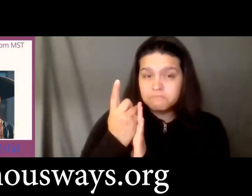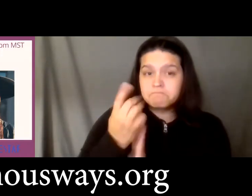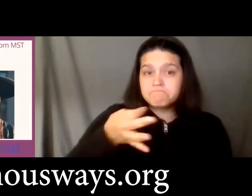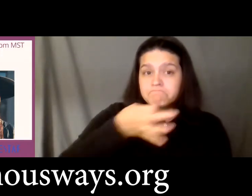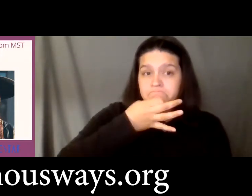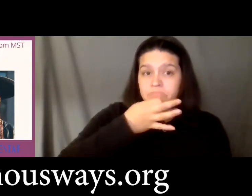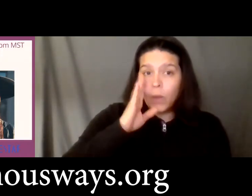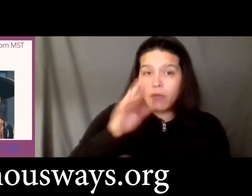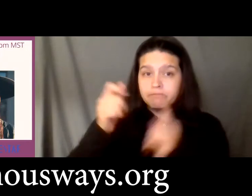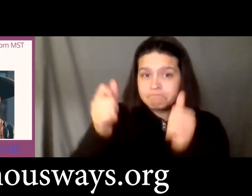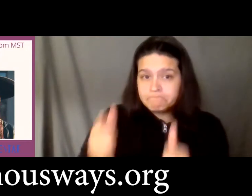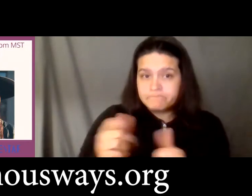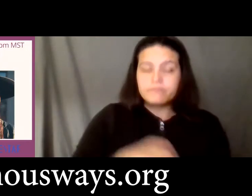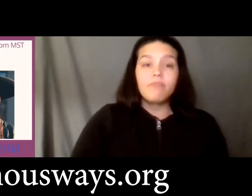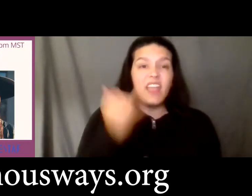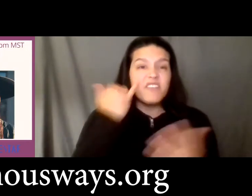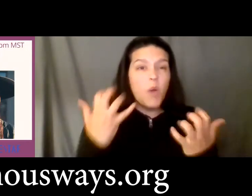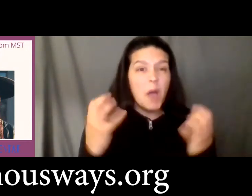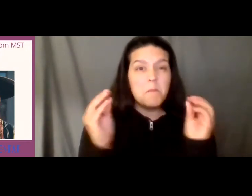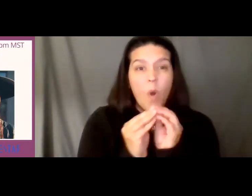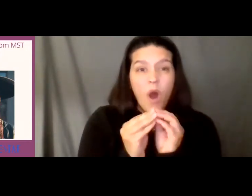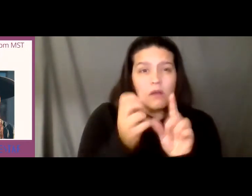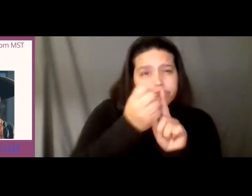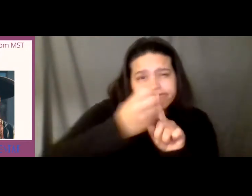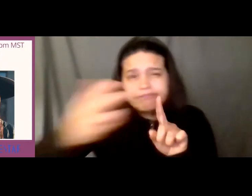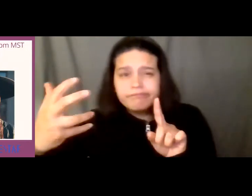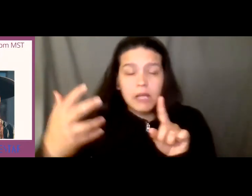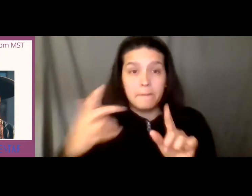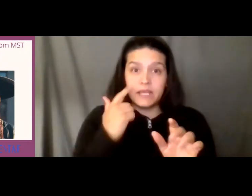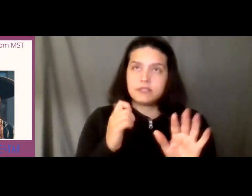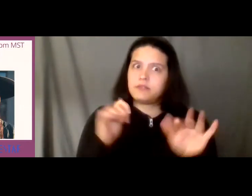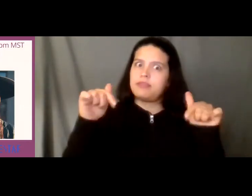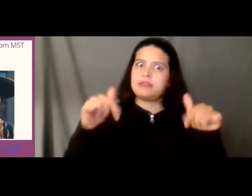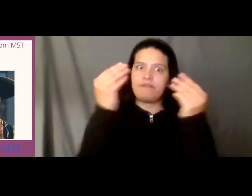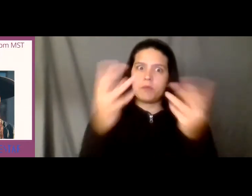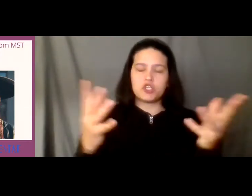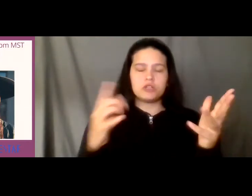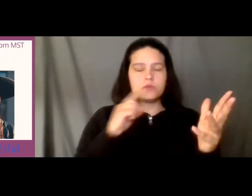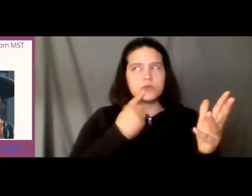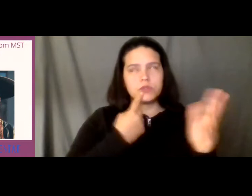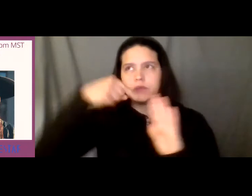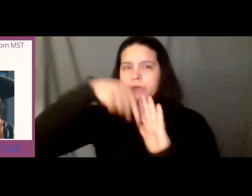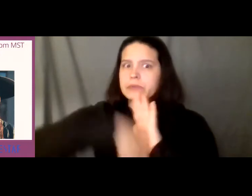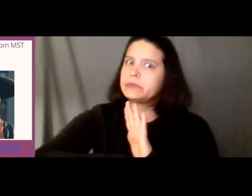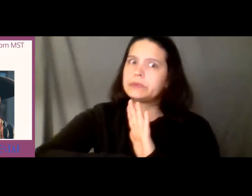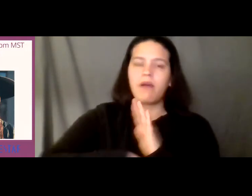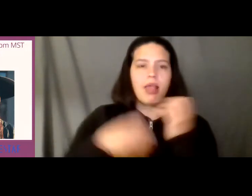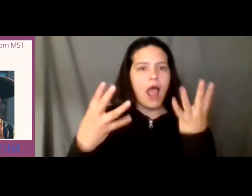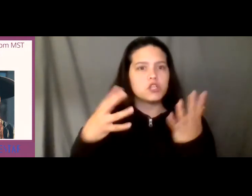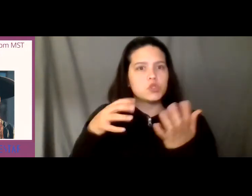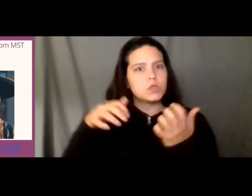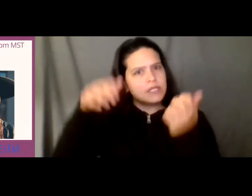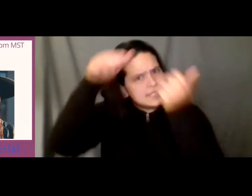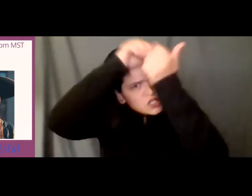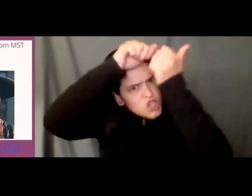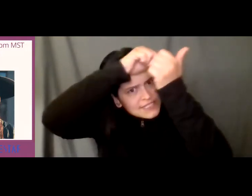to hear more because there was a lot of incredible information uh to digest you can go there watch it again share it with